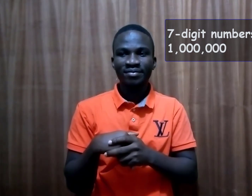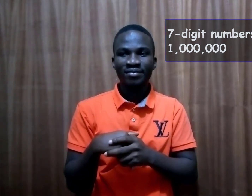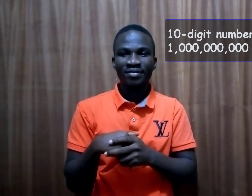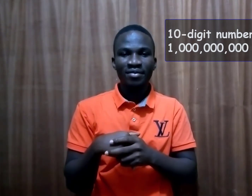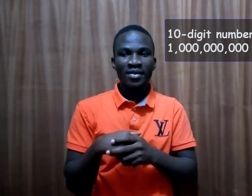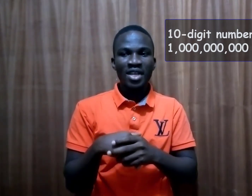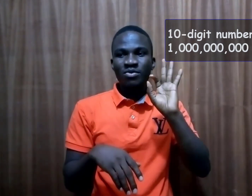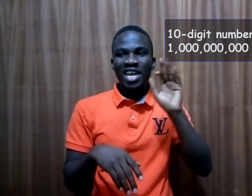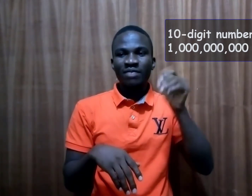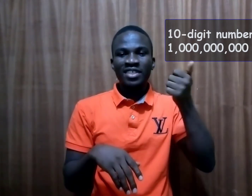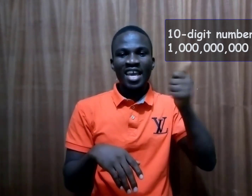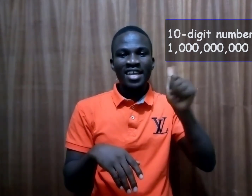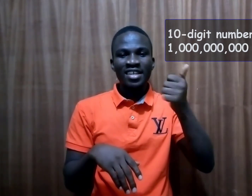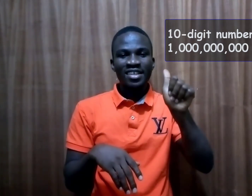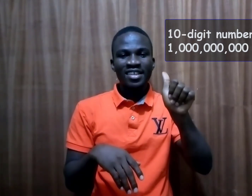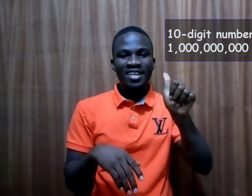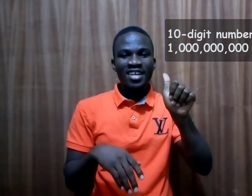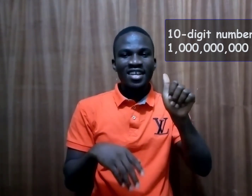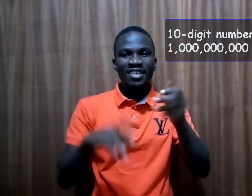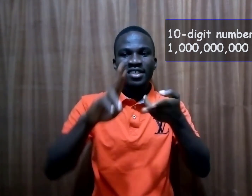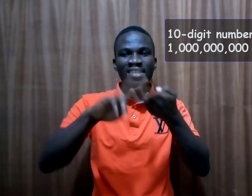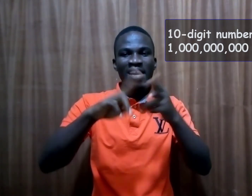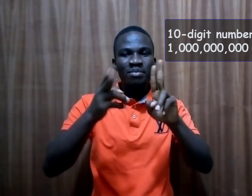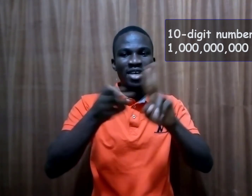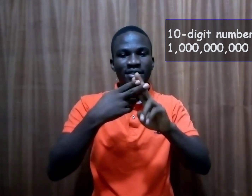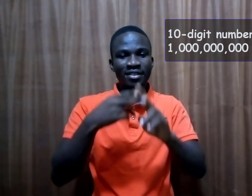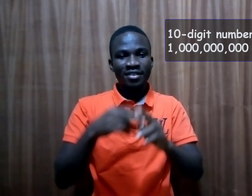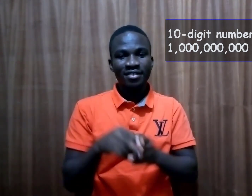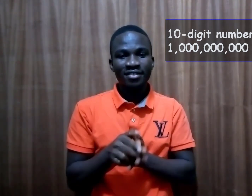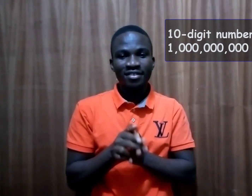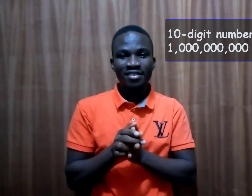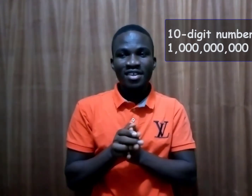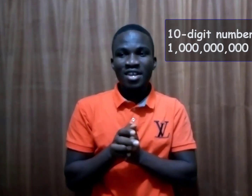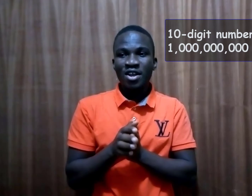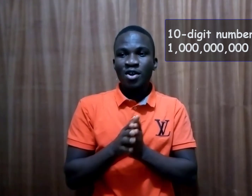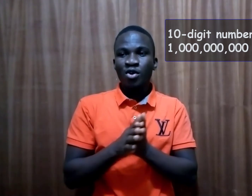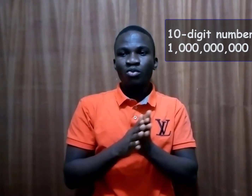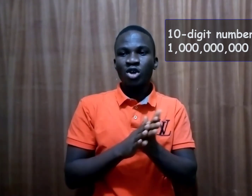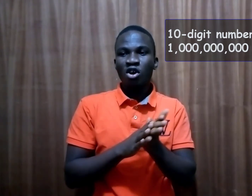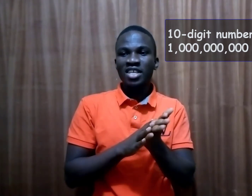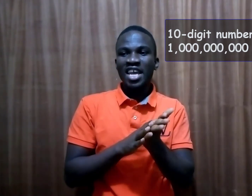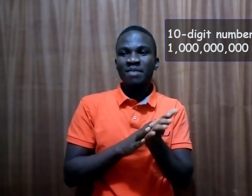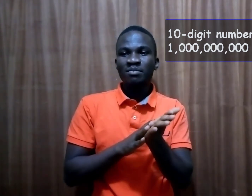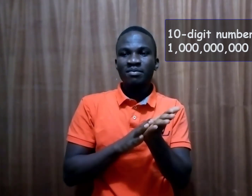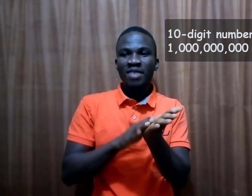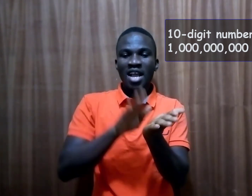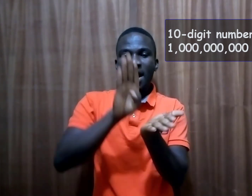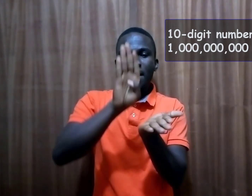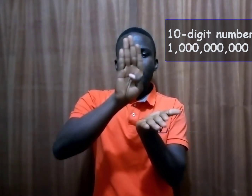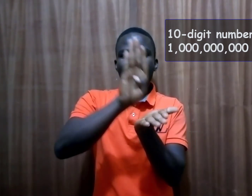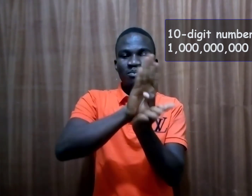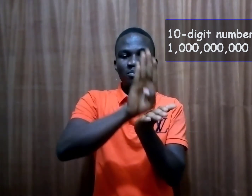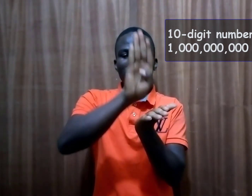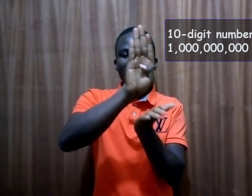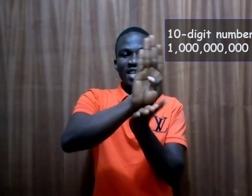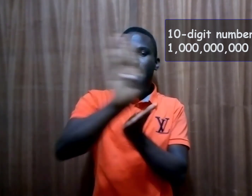We have ten digit numbers. We call them billions.